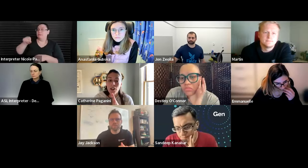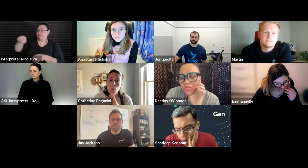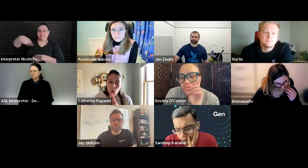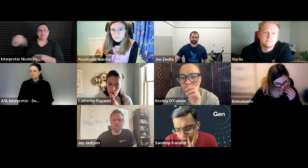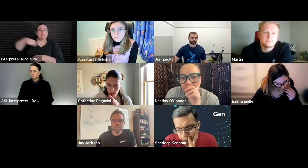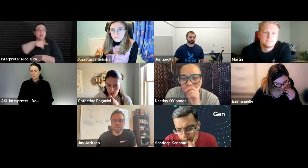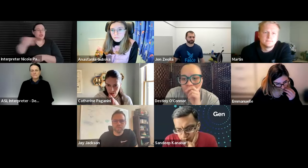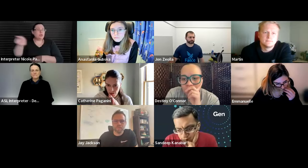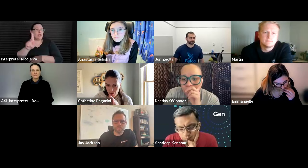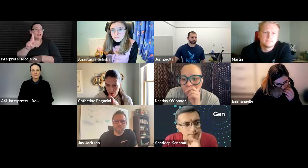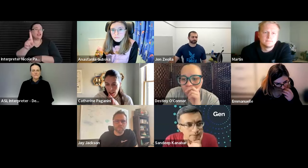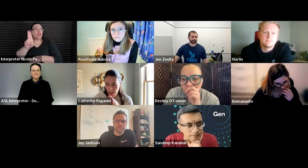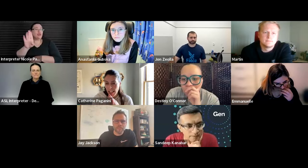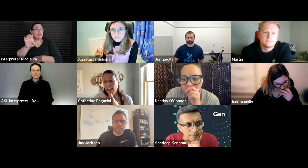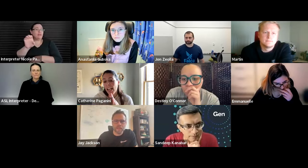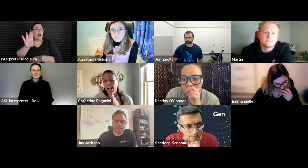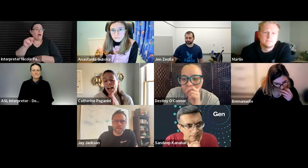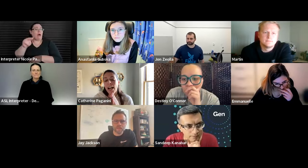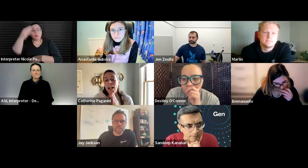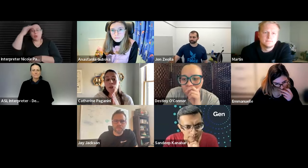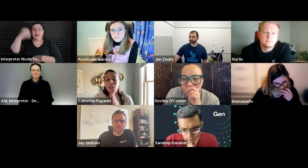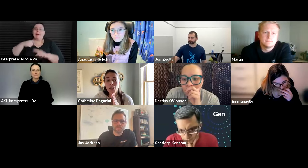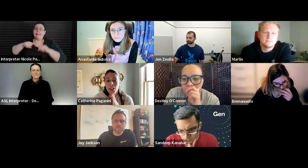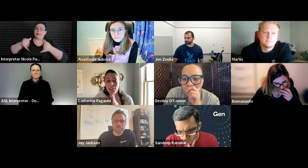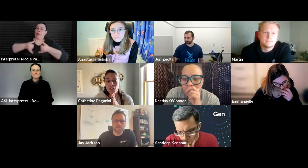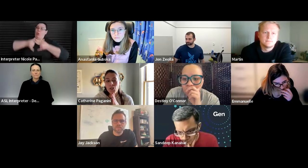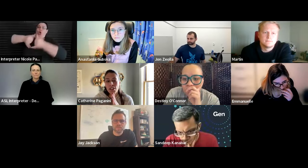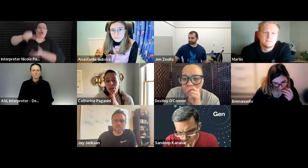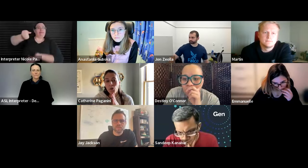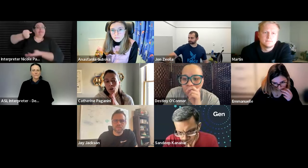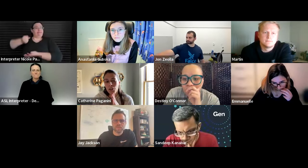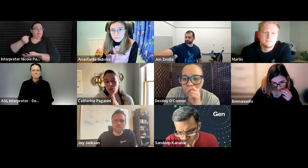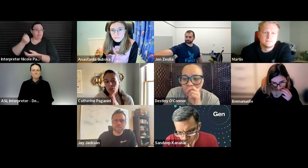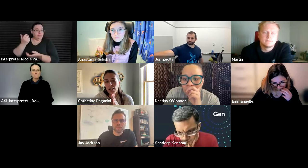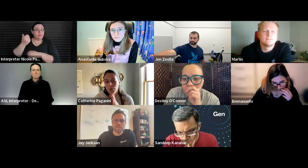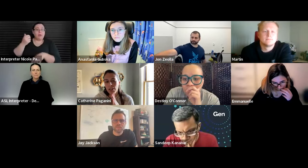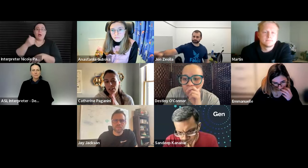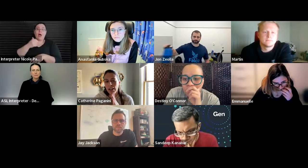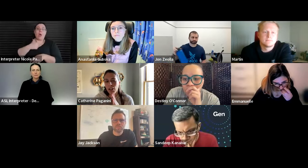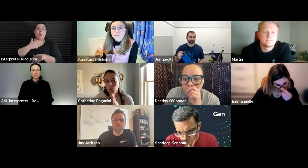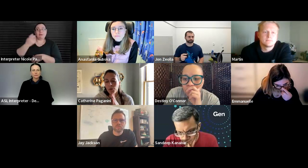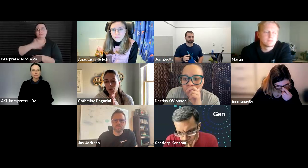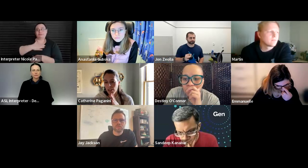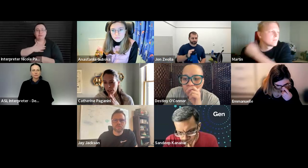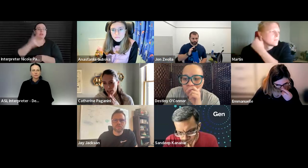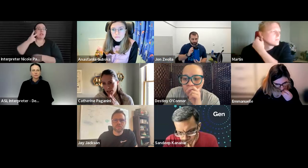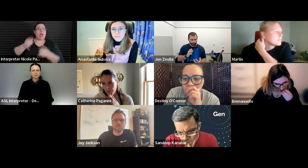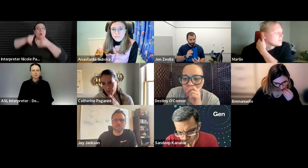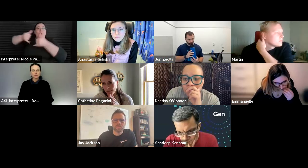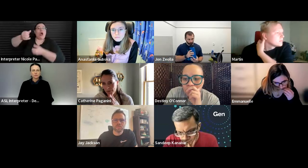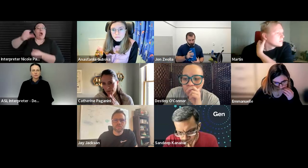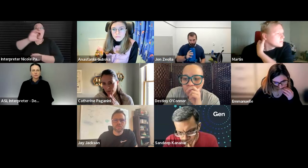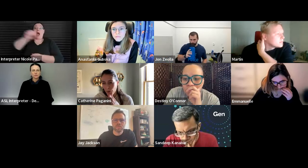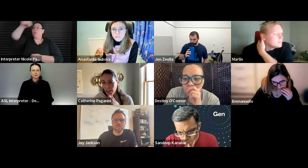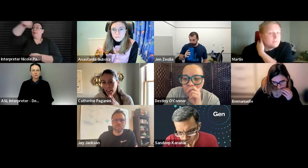kubecon you saw that there are awards and i would love to see awards for companies that hire people with